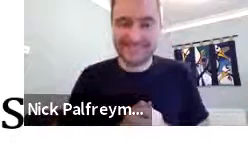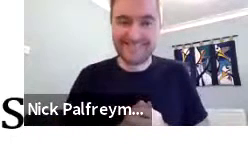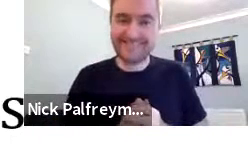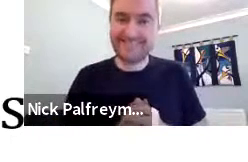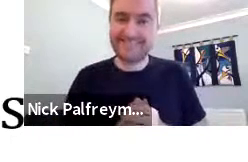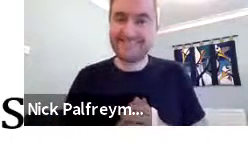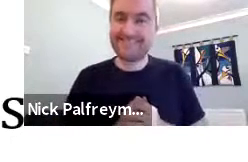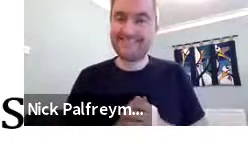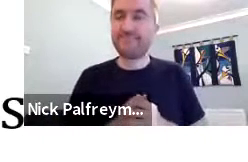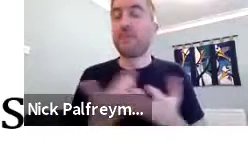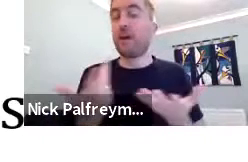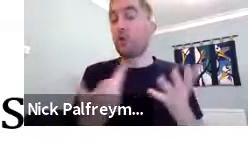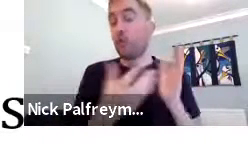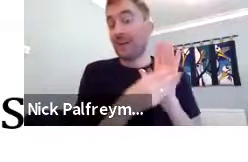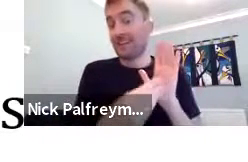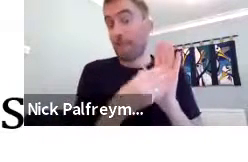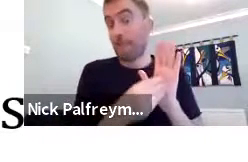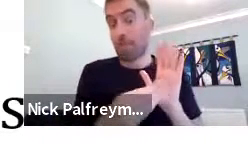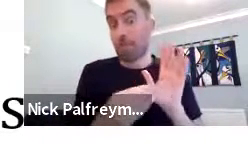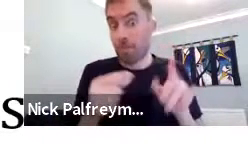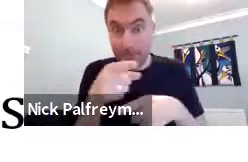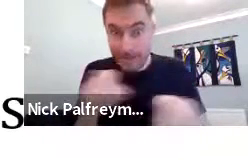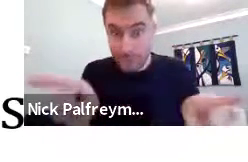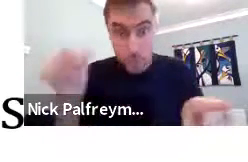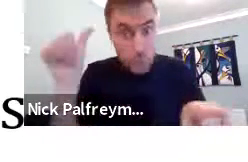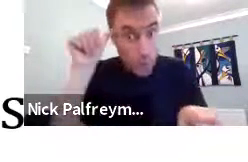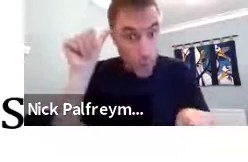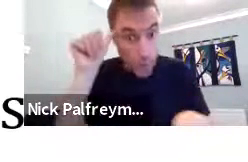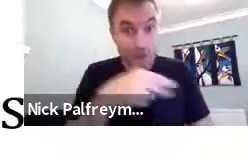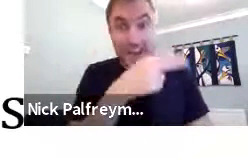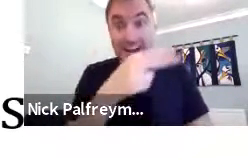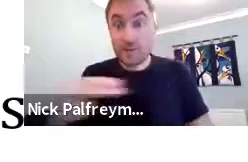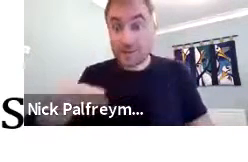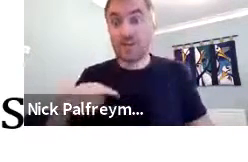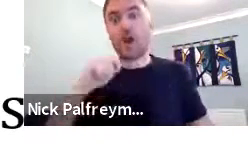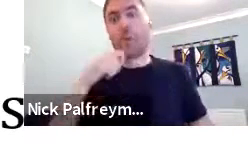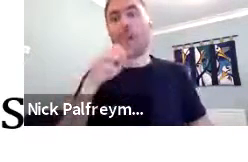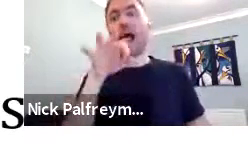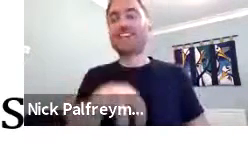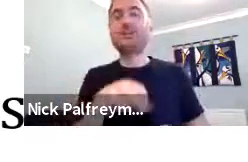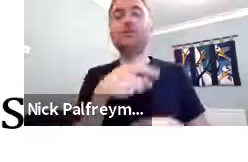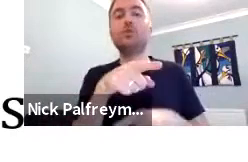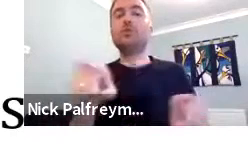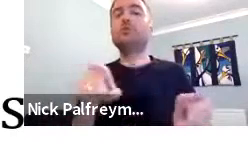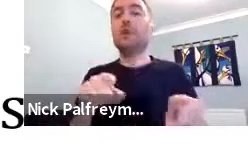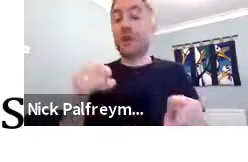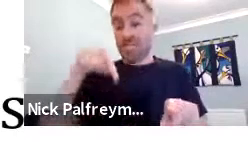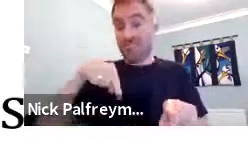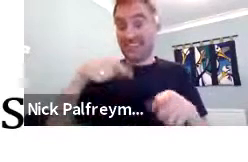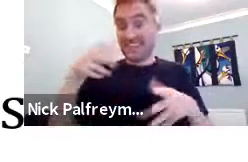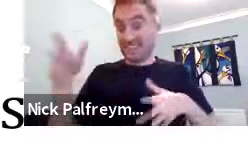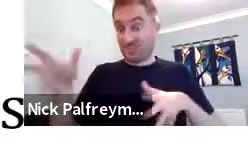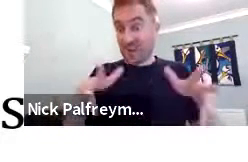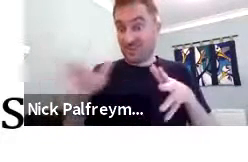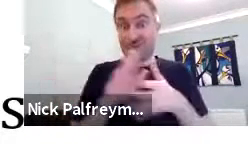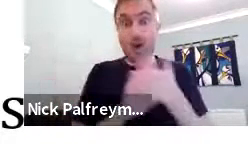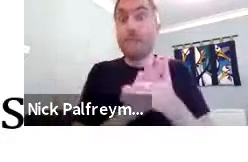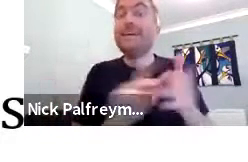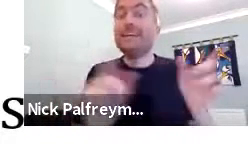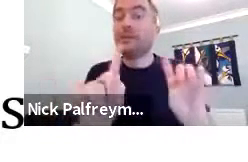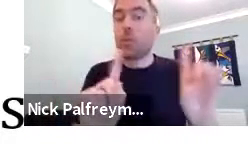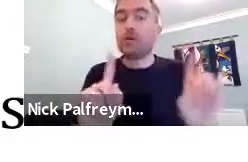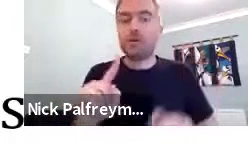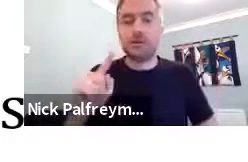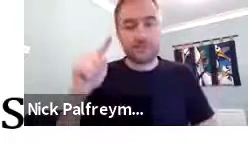and they become conventionalized within particular regions, for example. So, maybe, you know, in Indonesia, I'll ask you